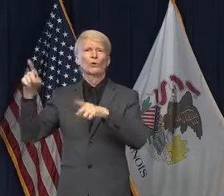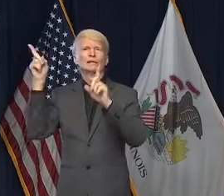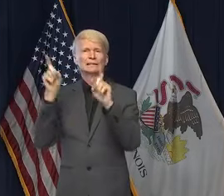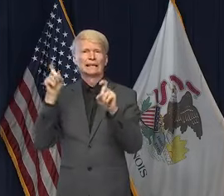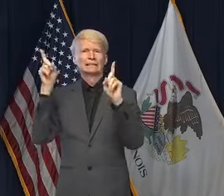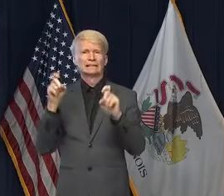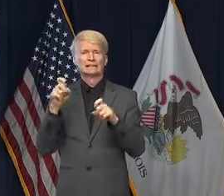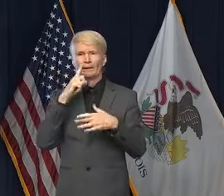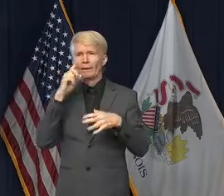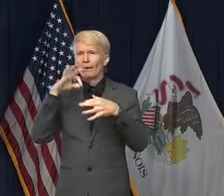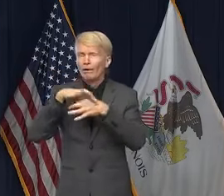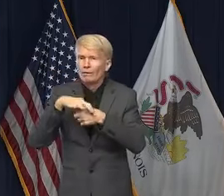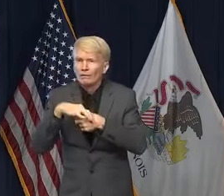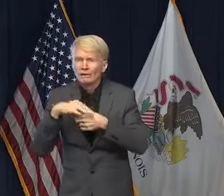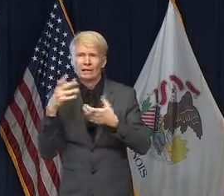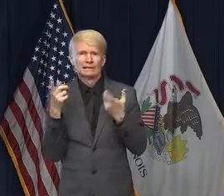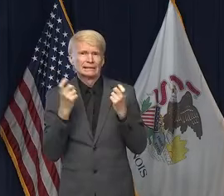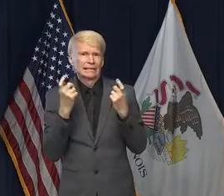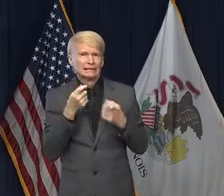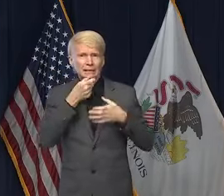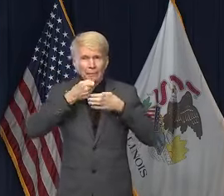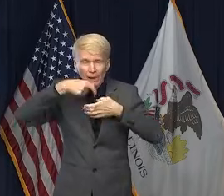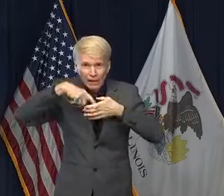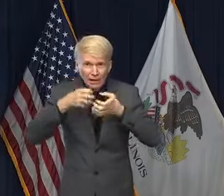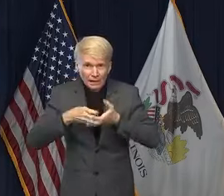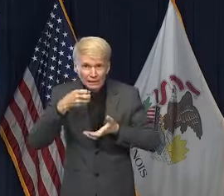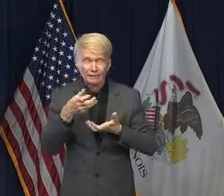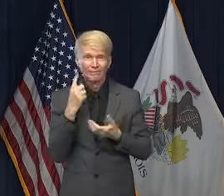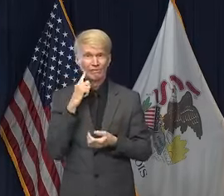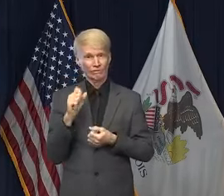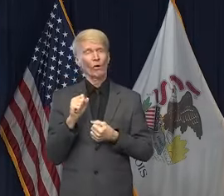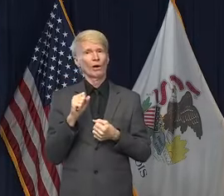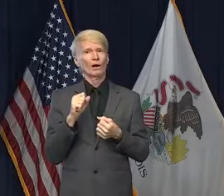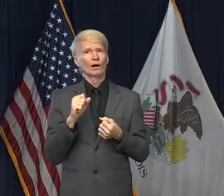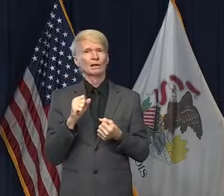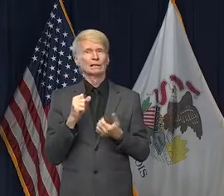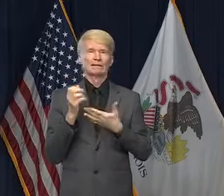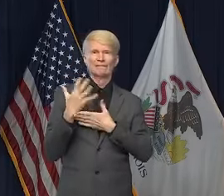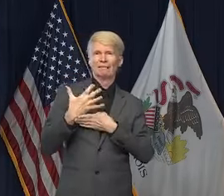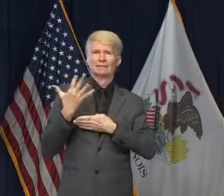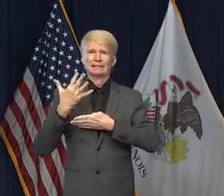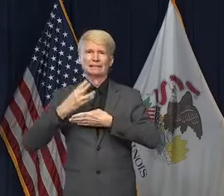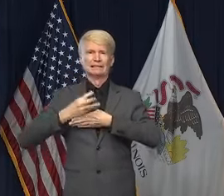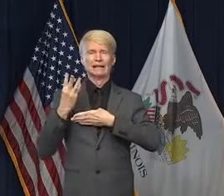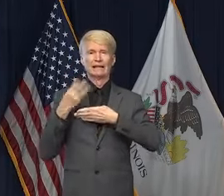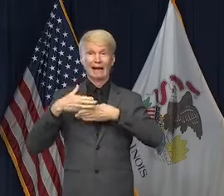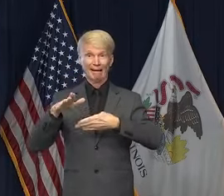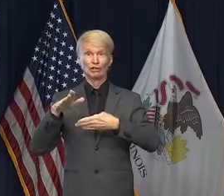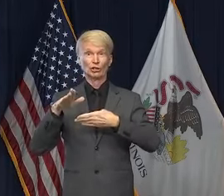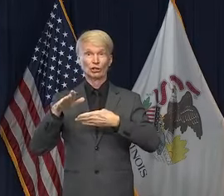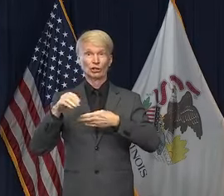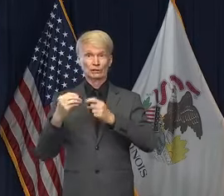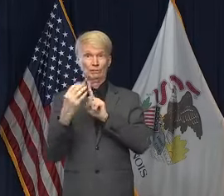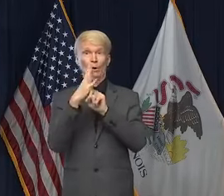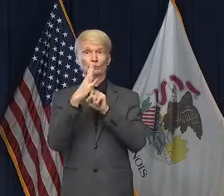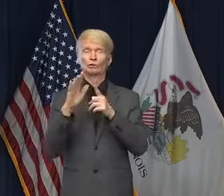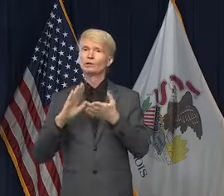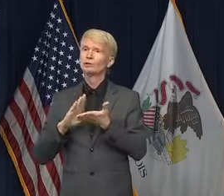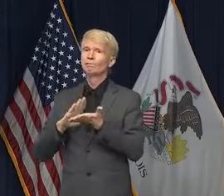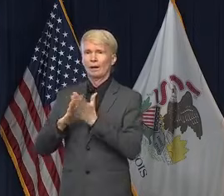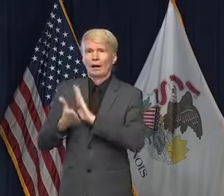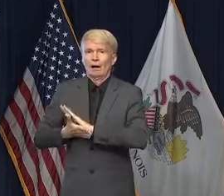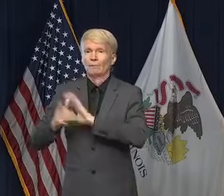about six or seven days after exposure to be tested. But if you have symptoms, please get tested right away.